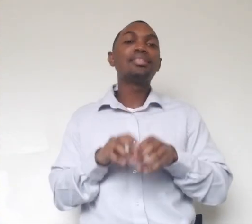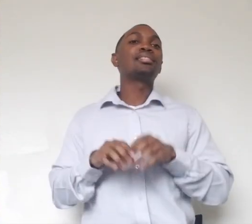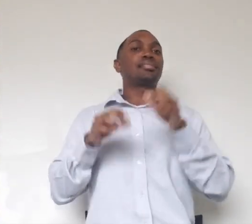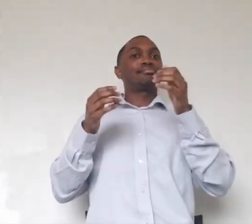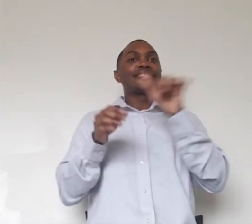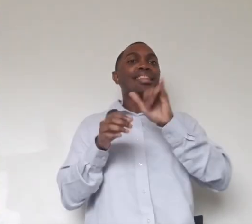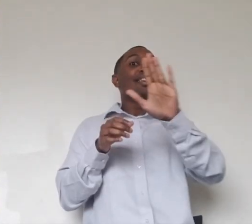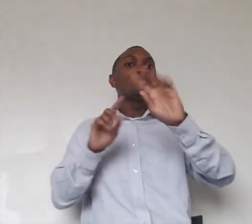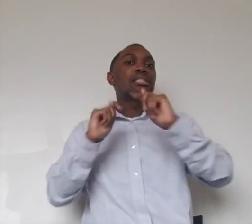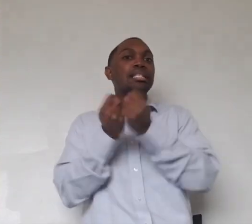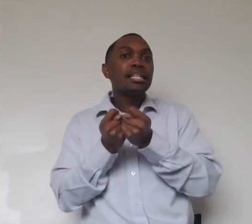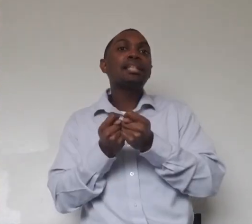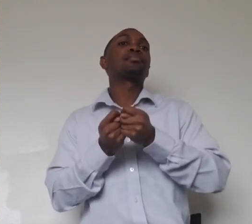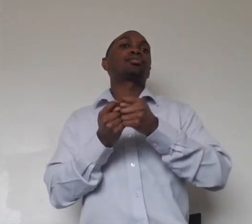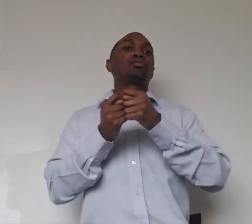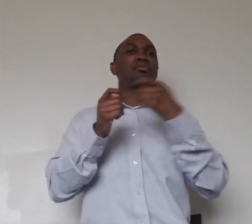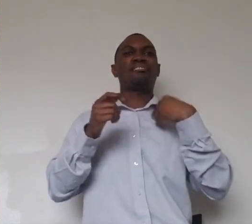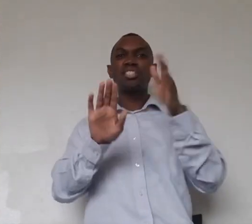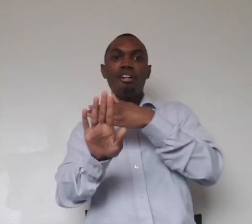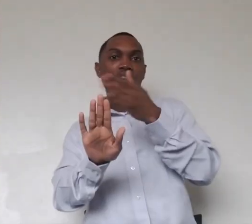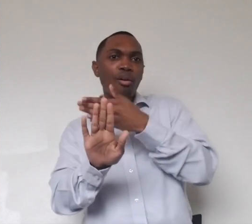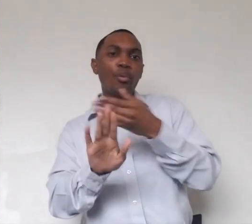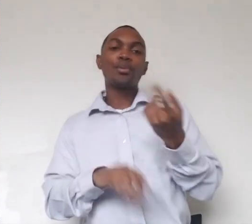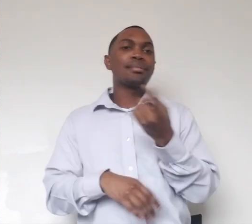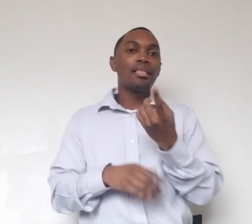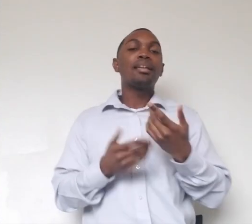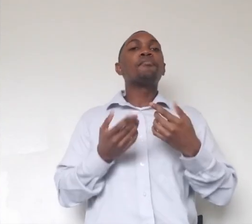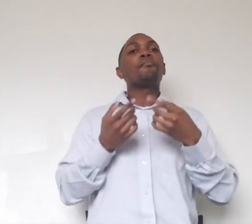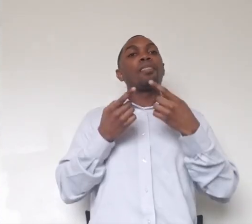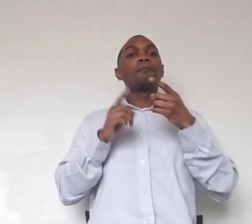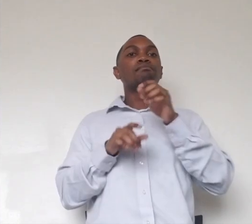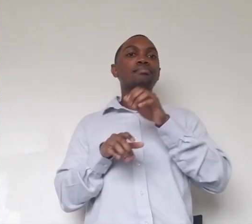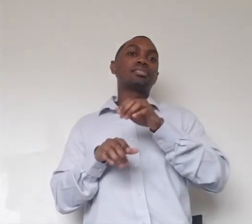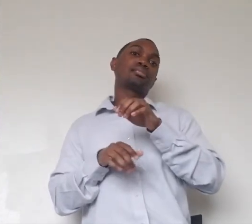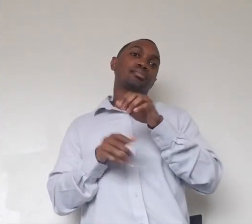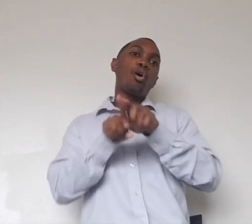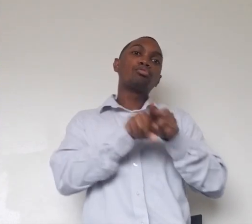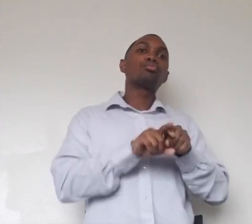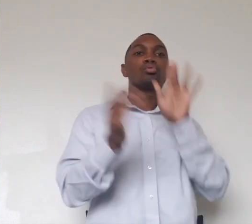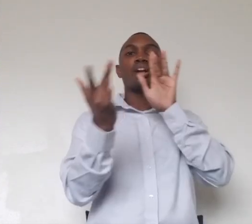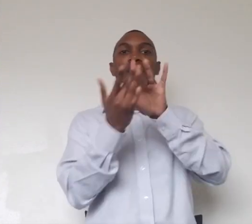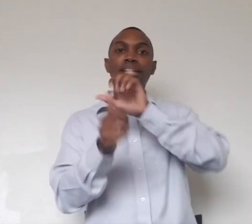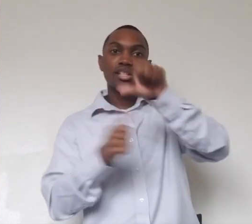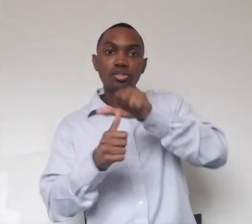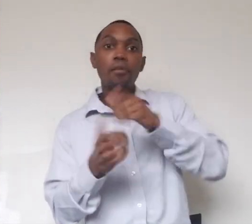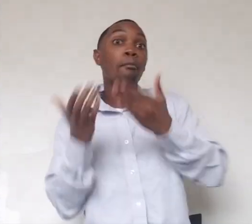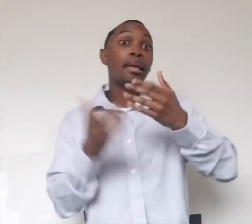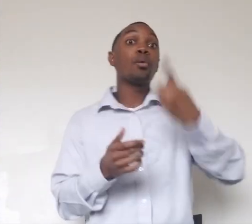cheer together or a song. Um, and sometimes in their case, it's also to contact each other. If somebody's gotten too far away or lost track of the pride,